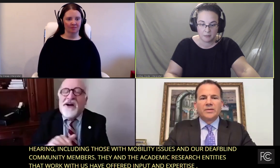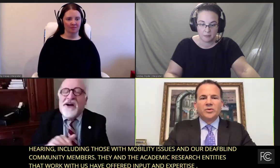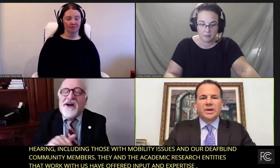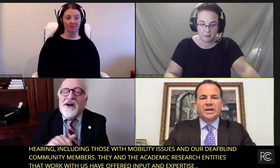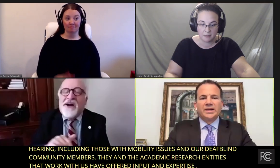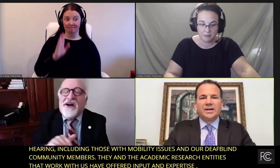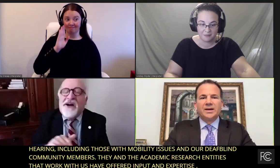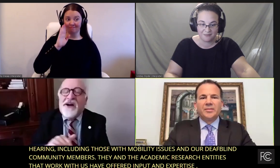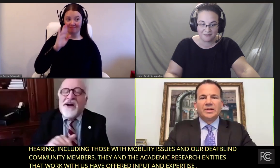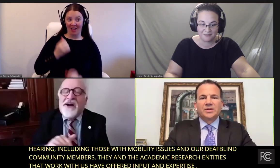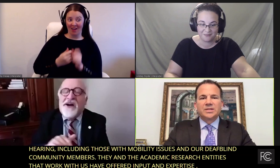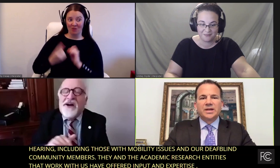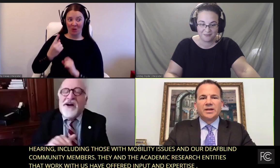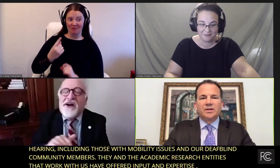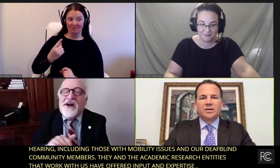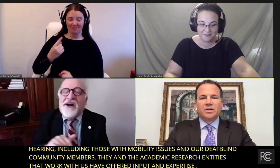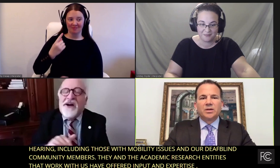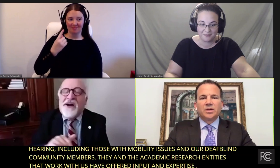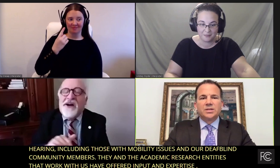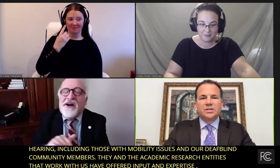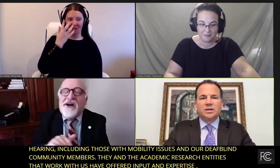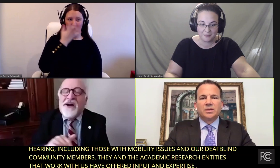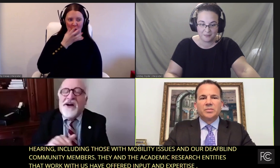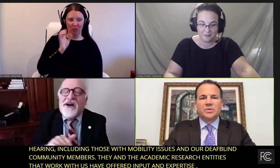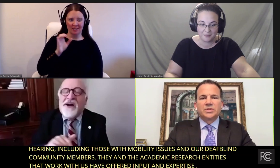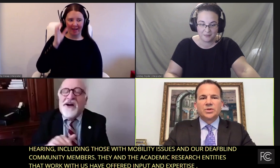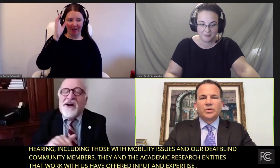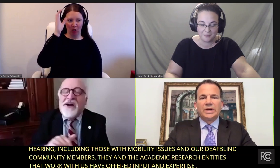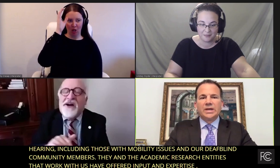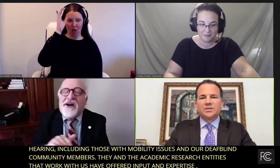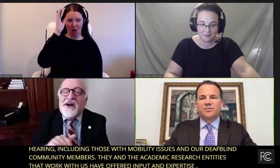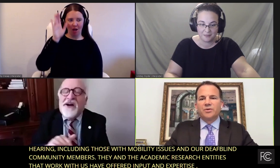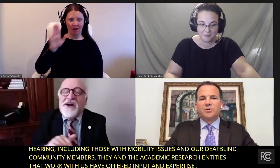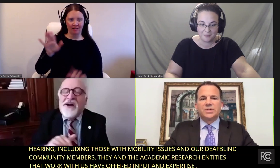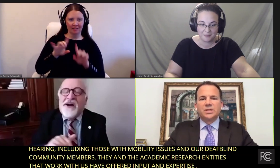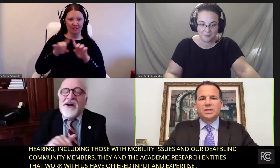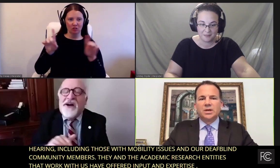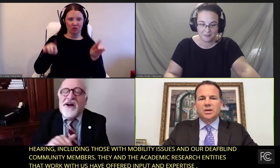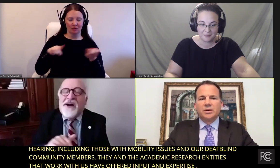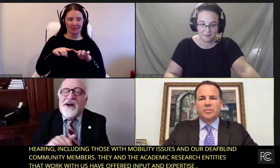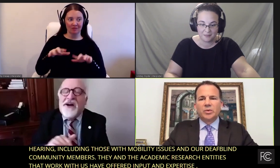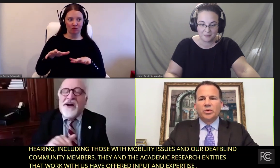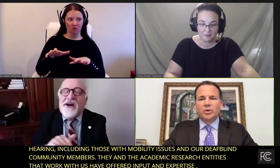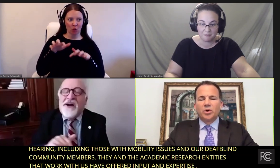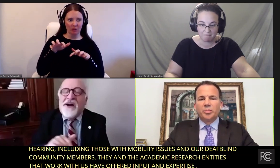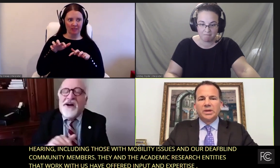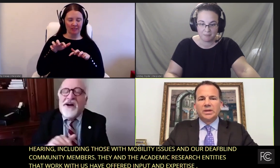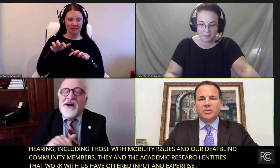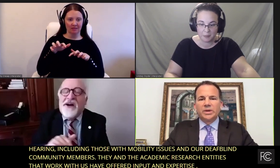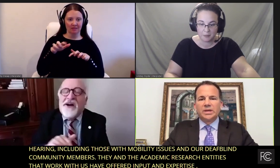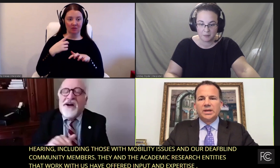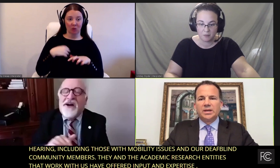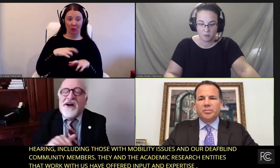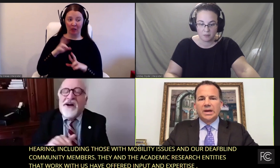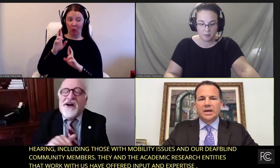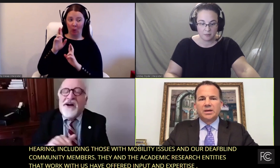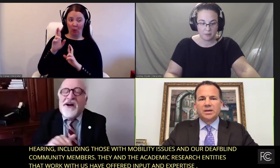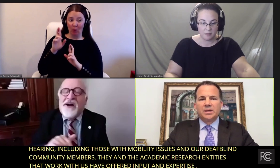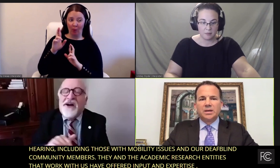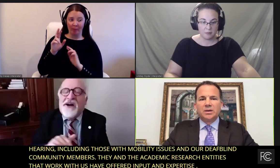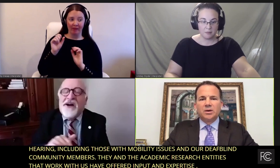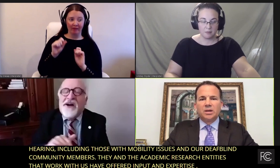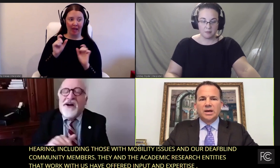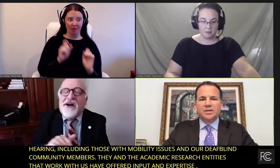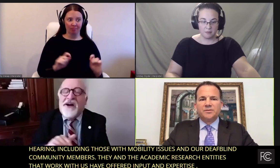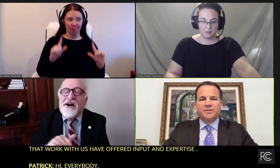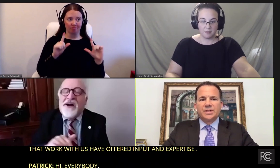Hi everybody. It looks like Claude's screen has frozen. We're hoping that we can get him back